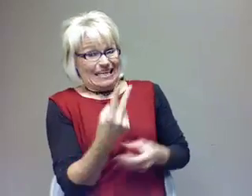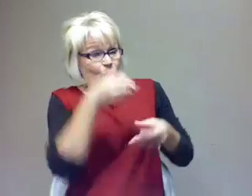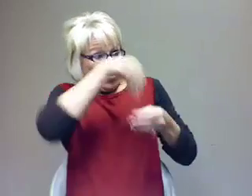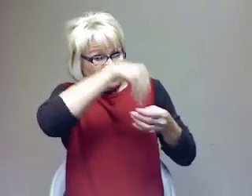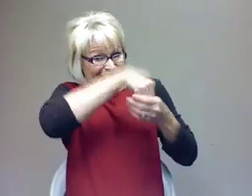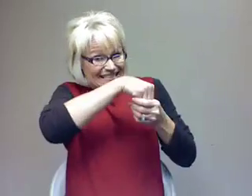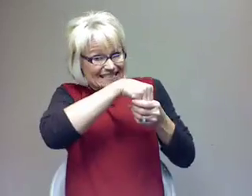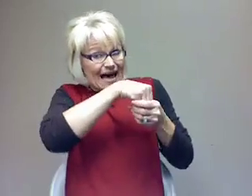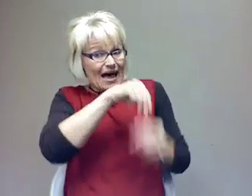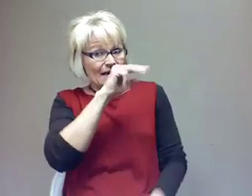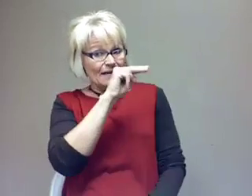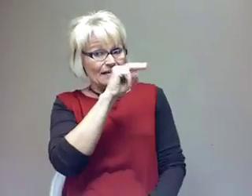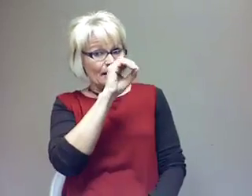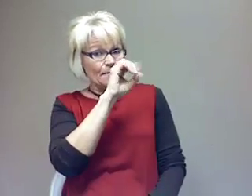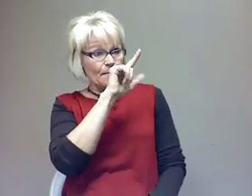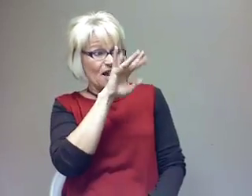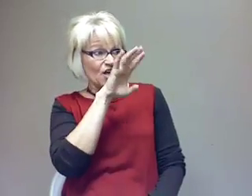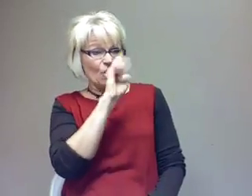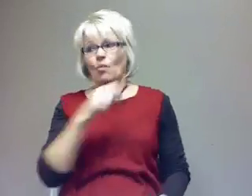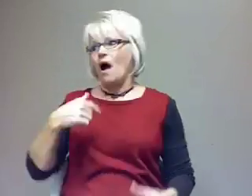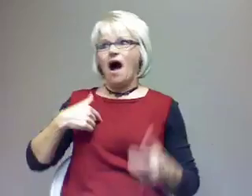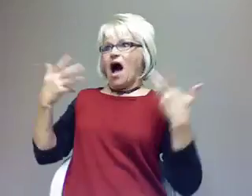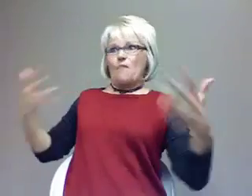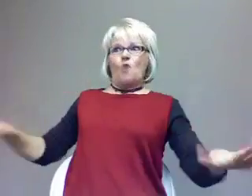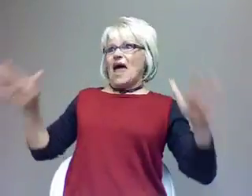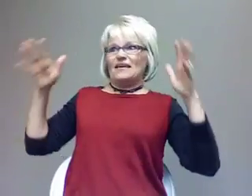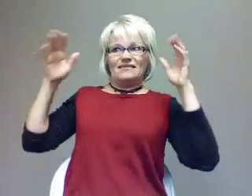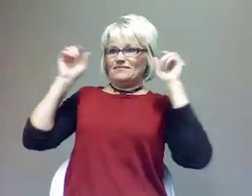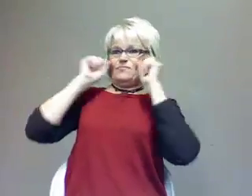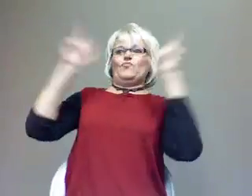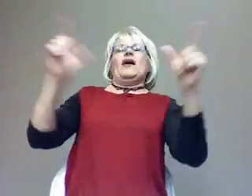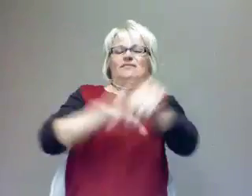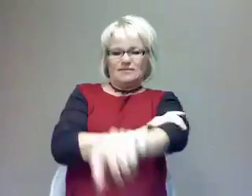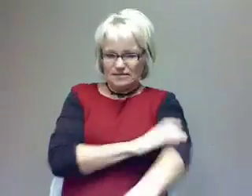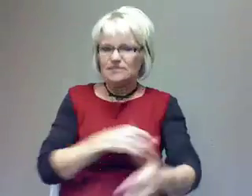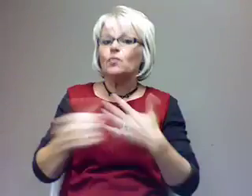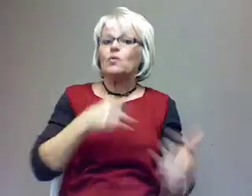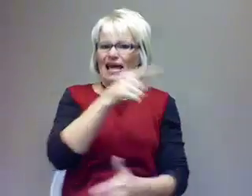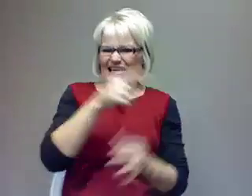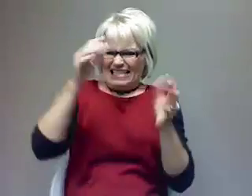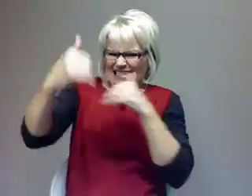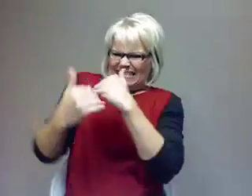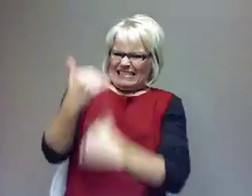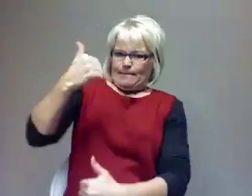Yes! He sends me this image, an electron microscopic image of an actual laminin protein